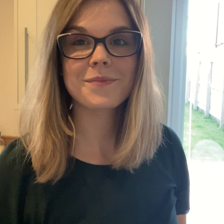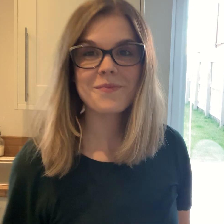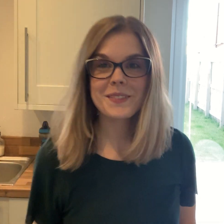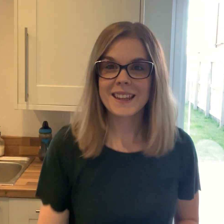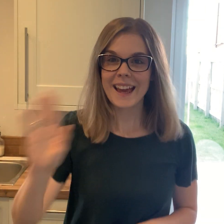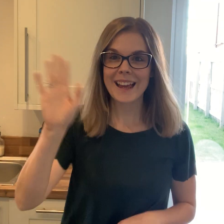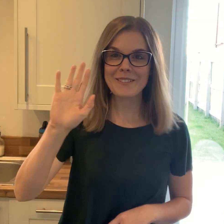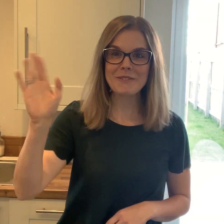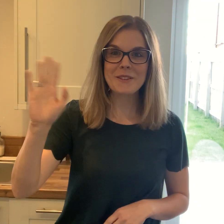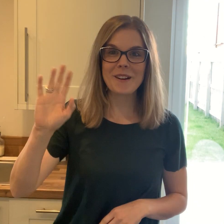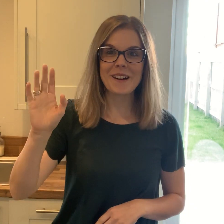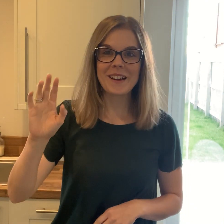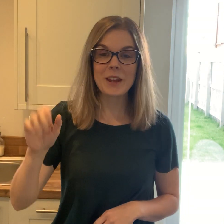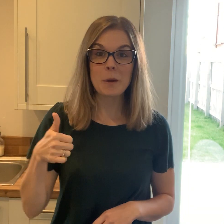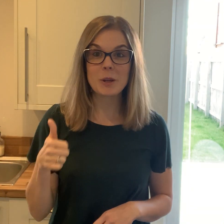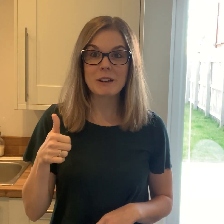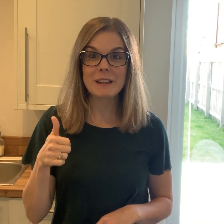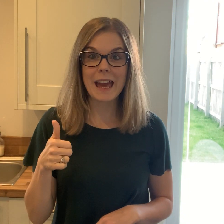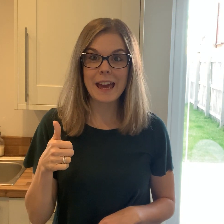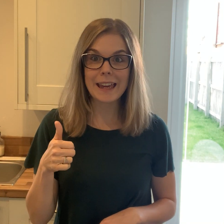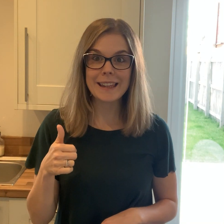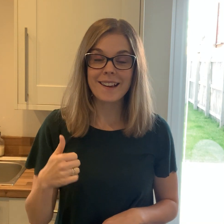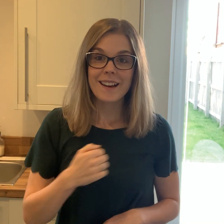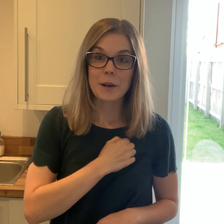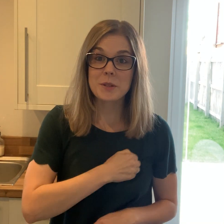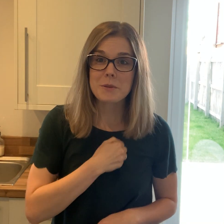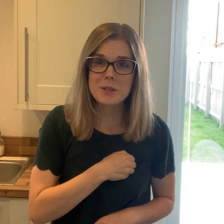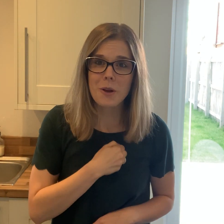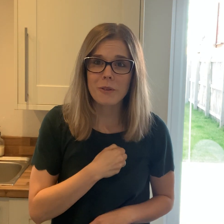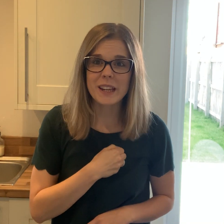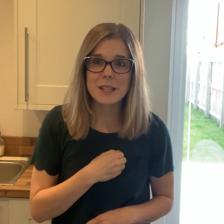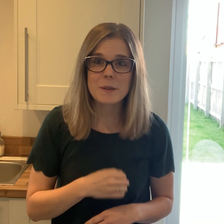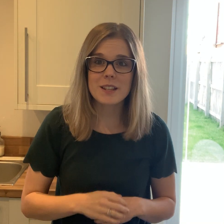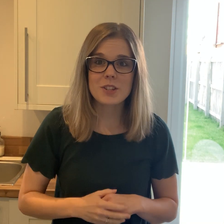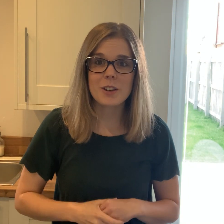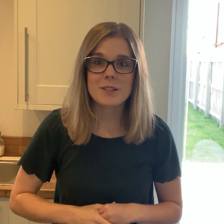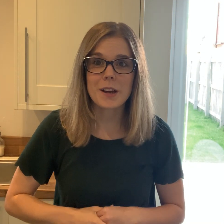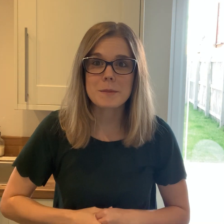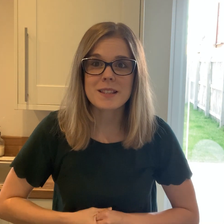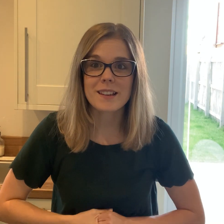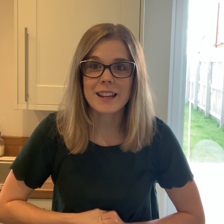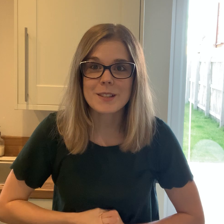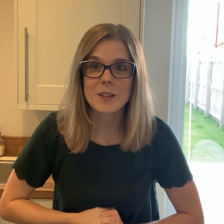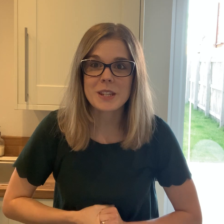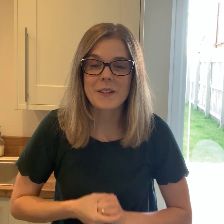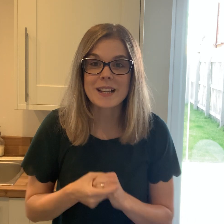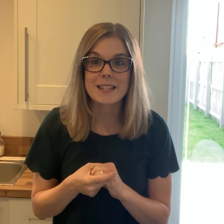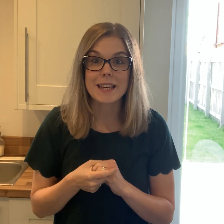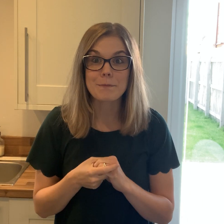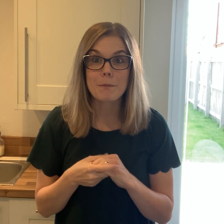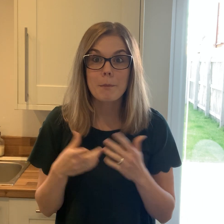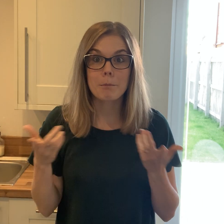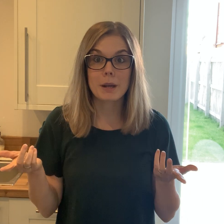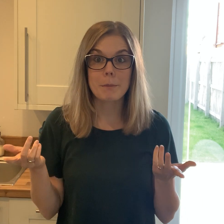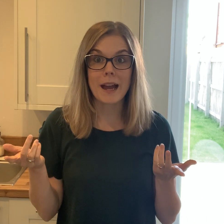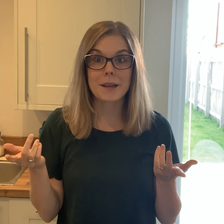Hello everyone, hope you're okay. I'm so sorry, it's been such a long time since our last video, hasn't it? But I'm back,